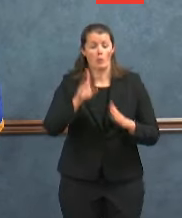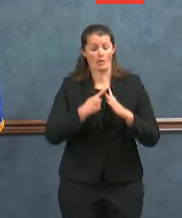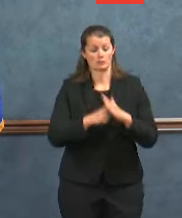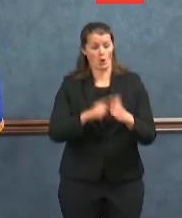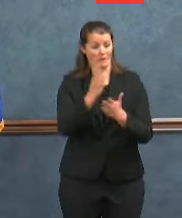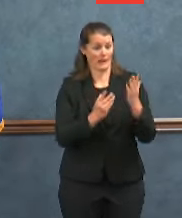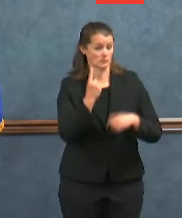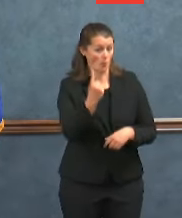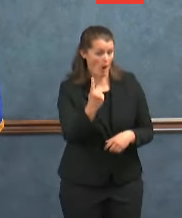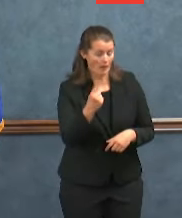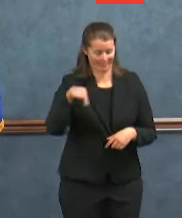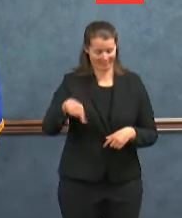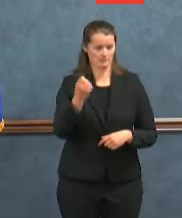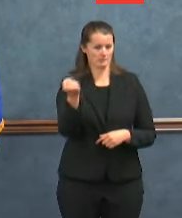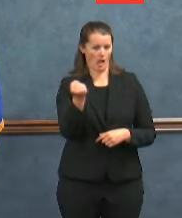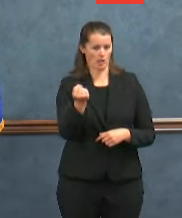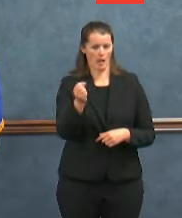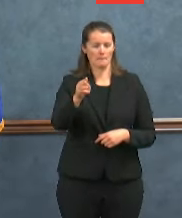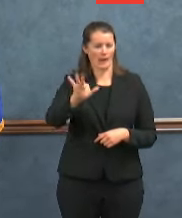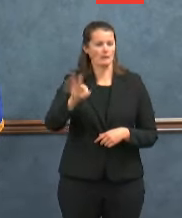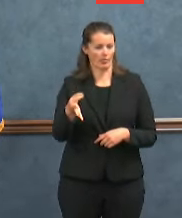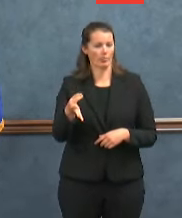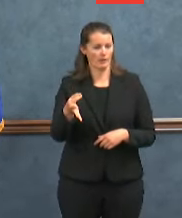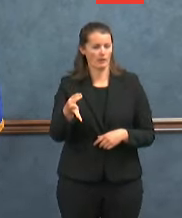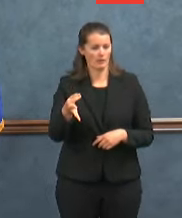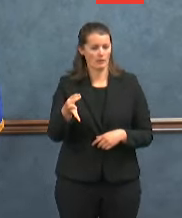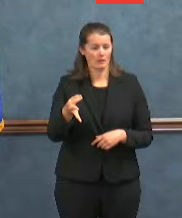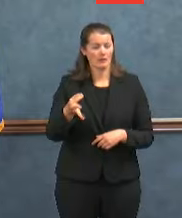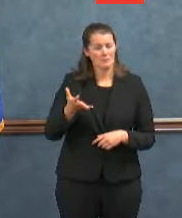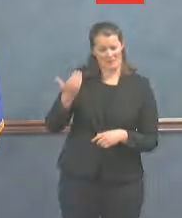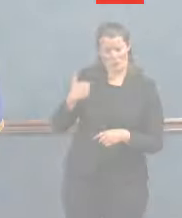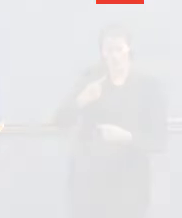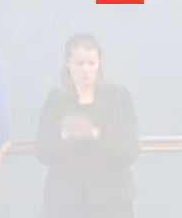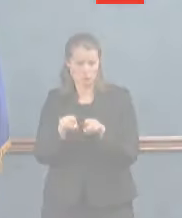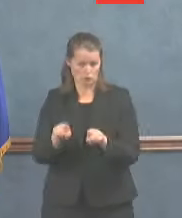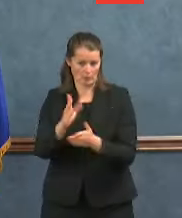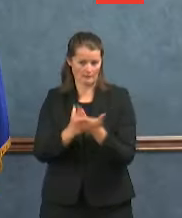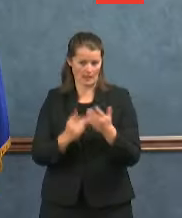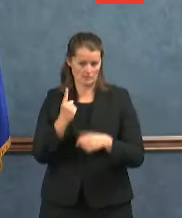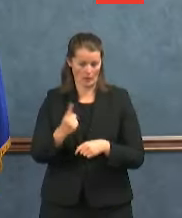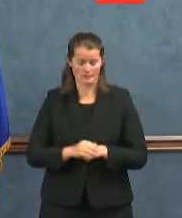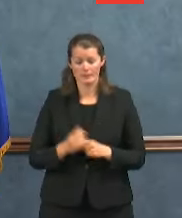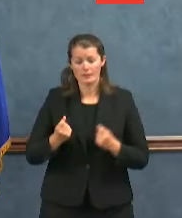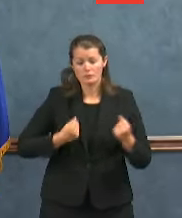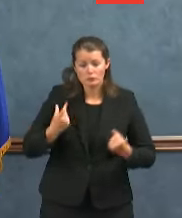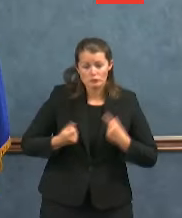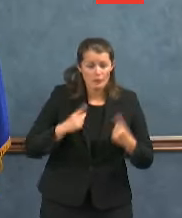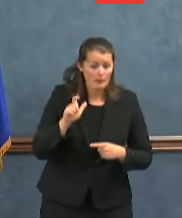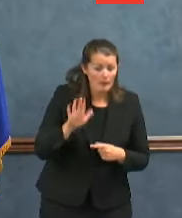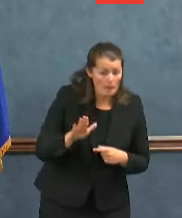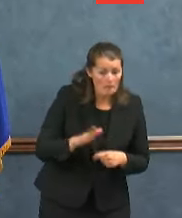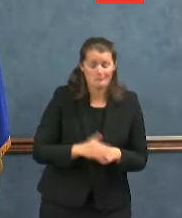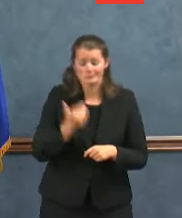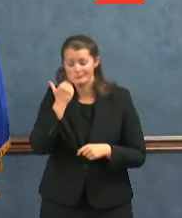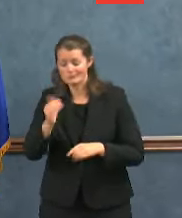before the current stay at home directive would have expired on May 15th strip clubs and brothels will not be